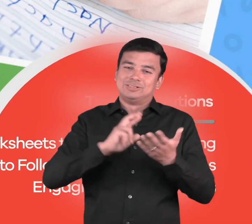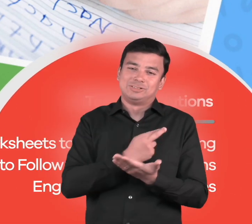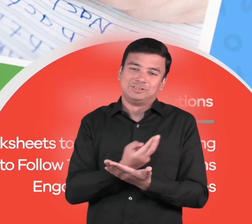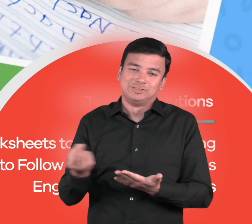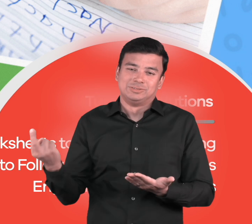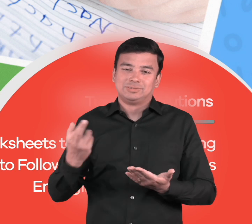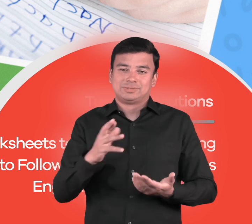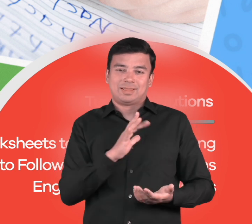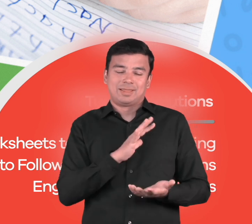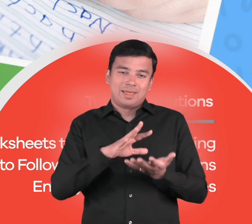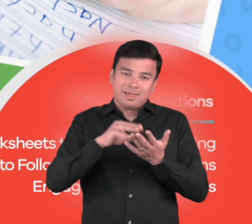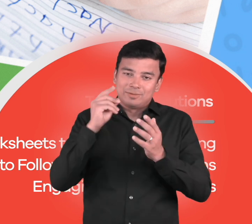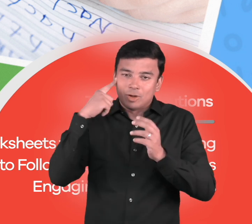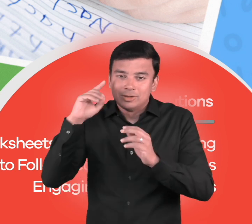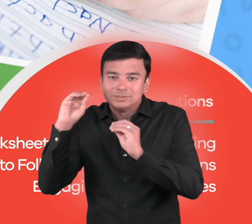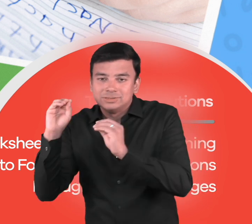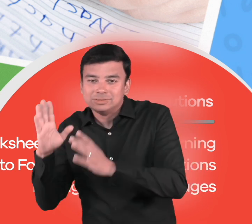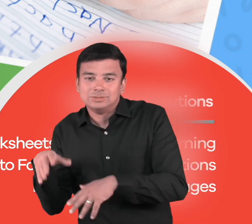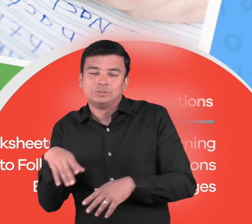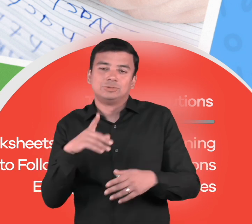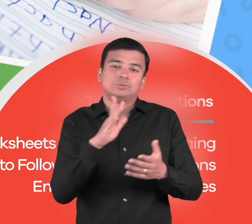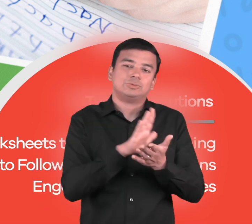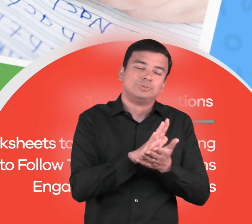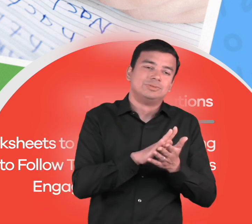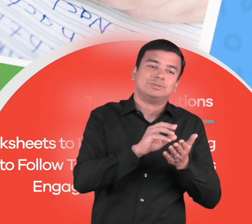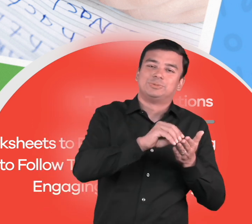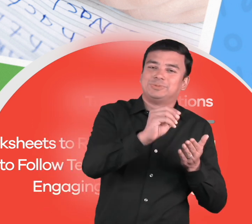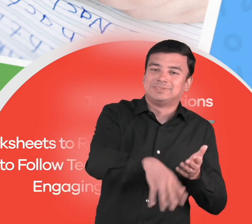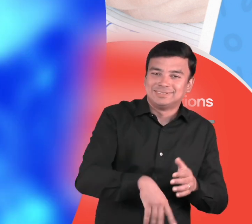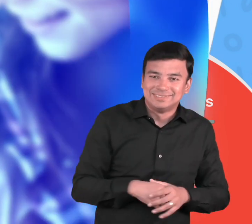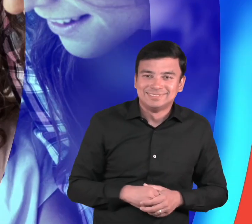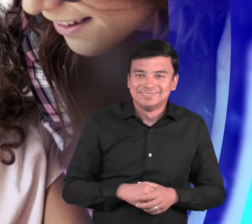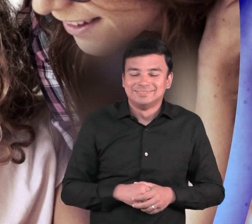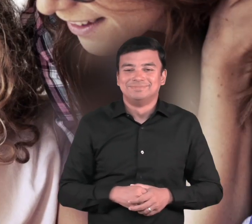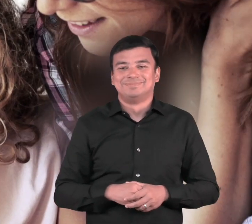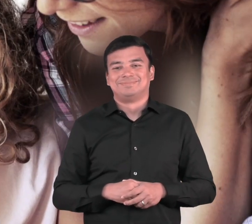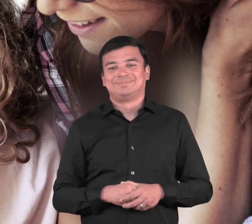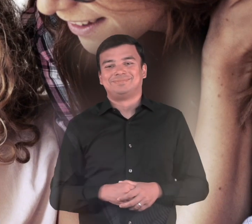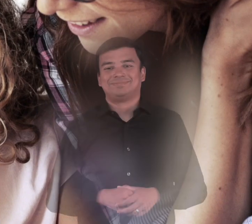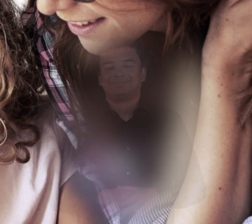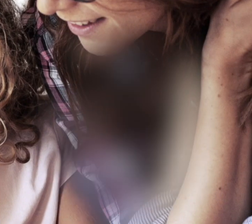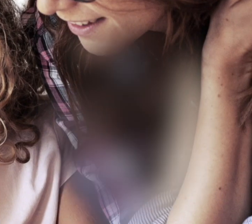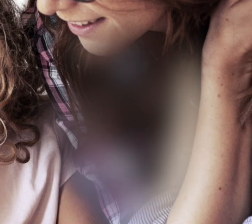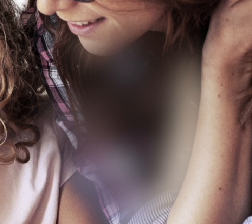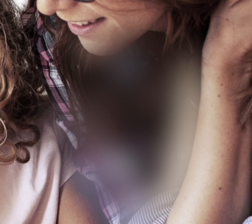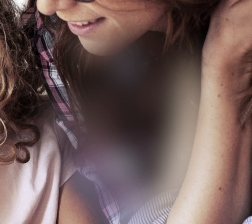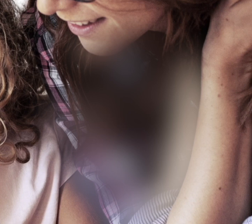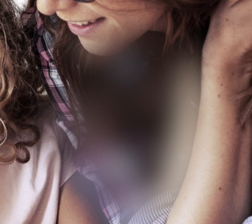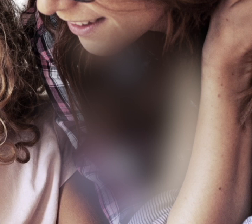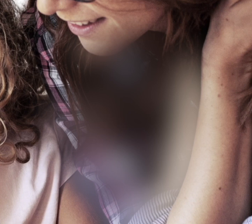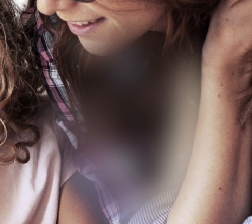for teachers and homeschoolers. Hope you have of you Hope